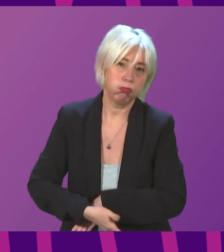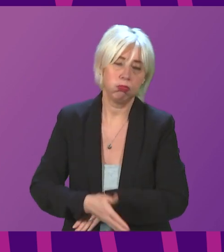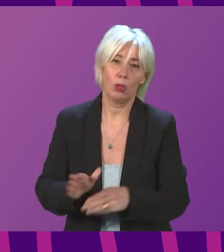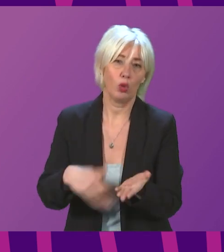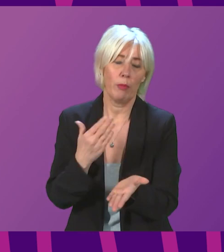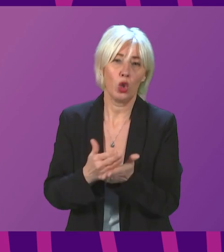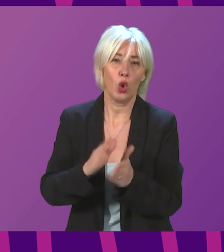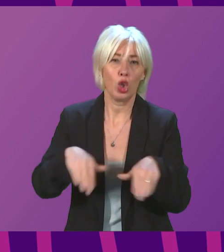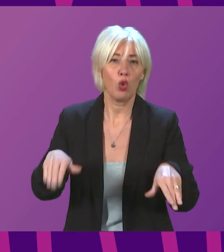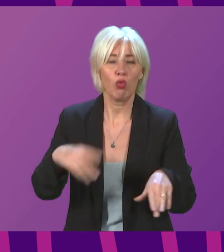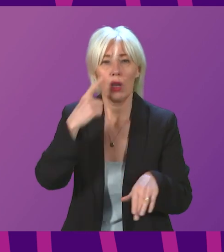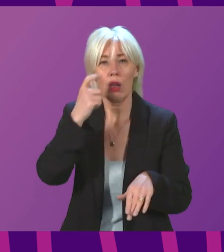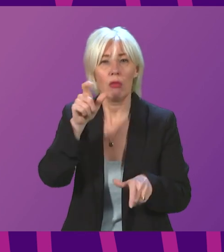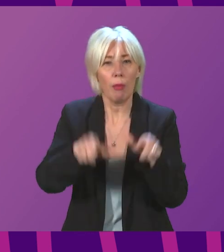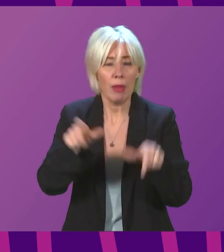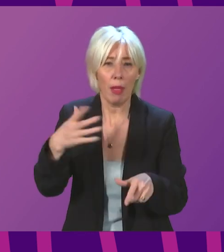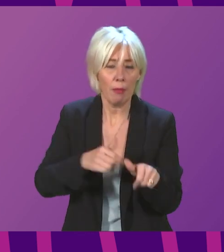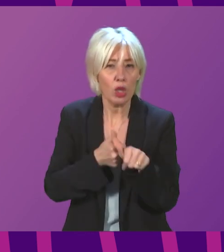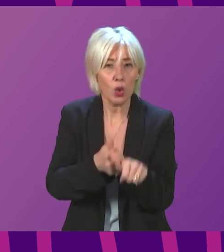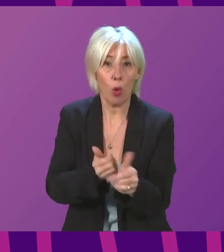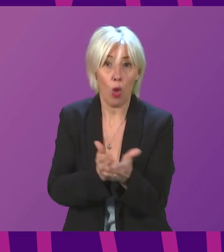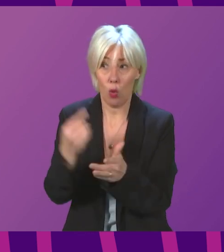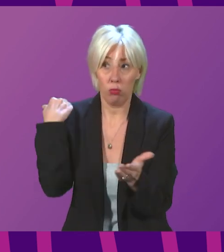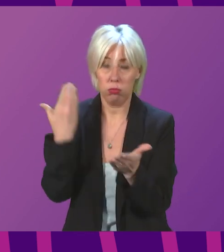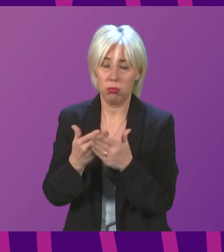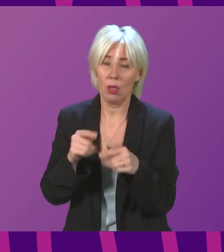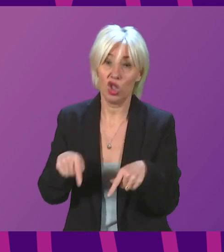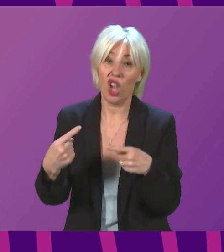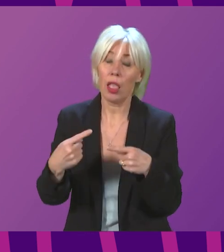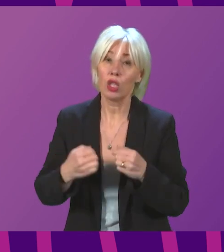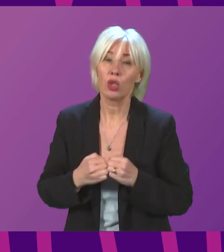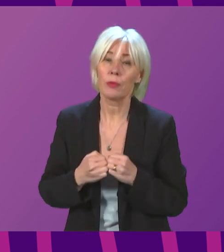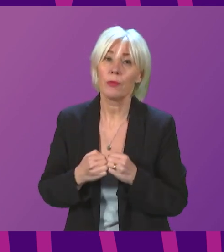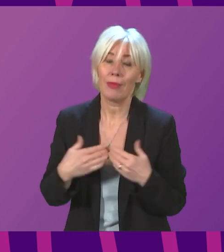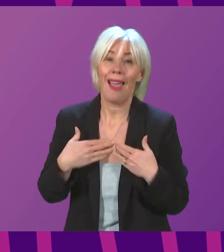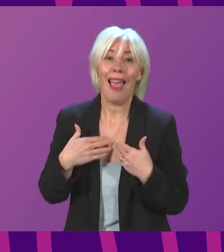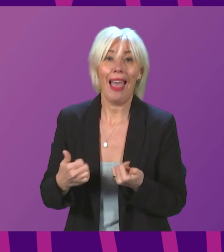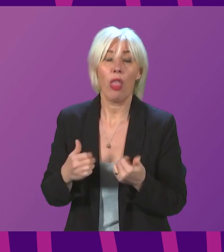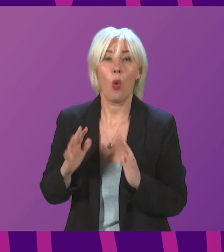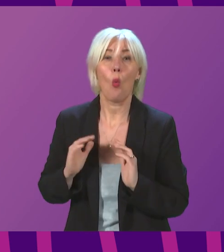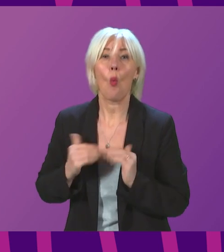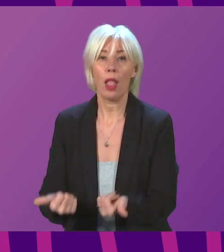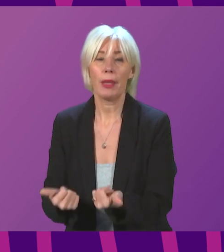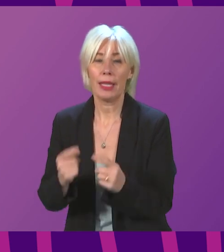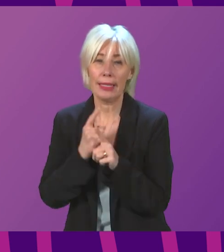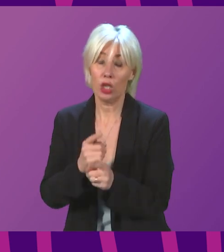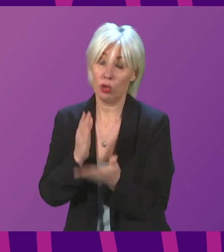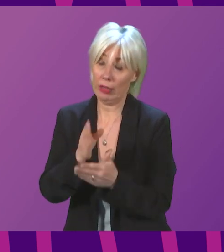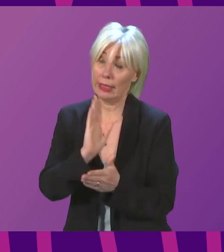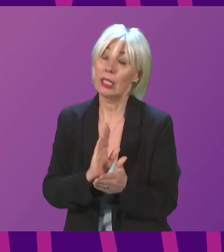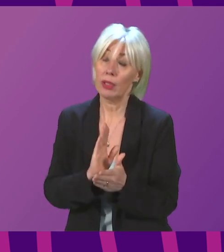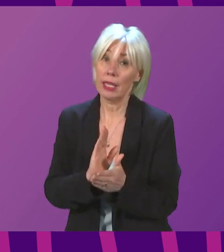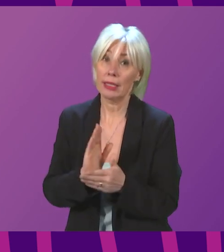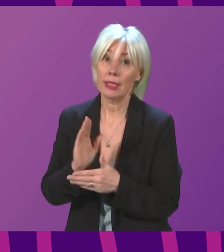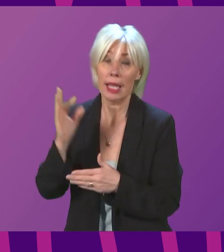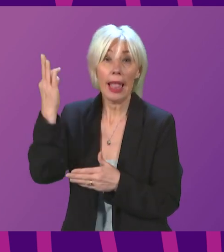sure that young people and children have been supported through this challenging time. We take the health and well-being of teachers very seriously while local authorities have